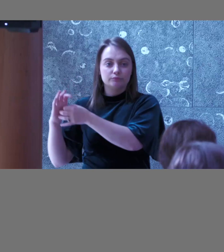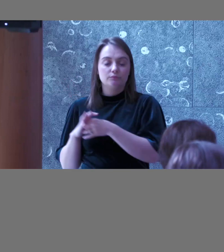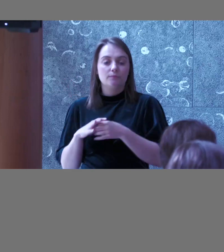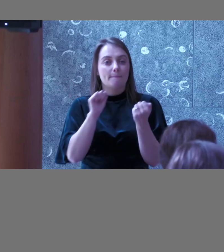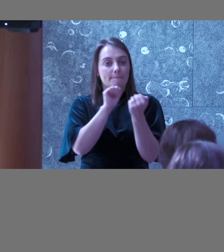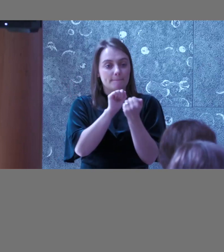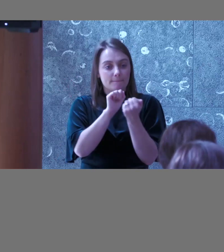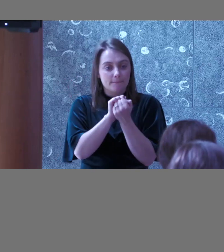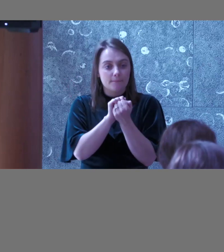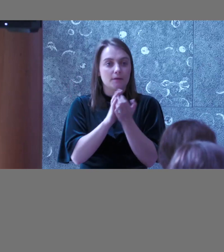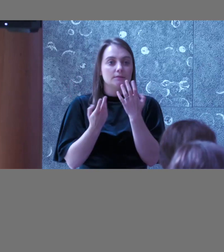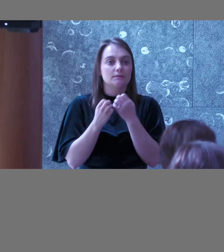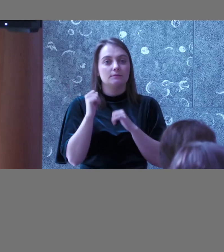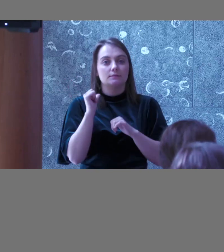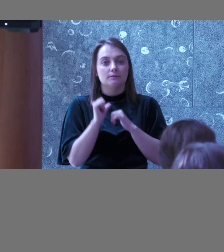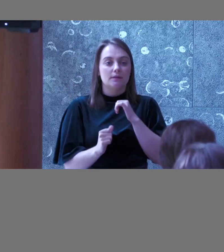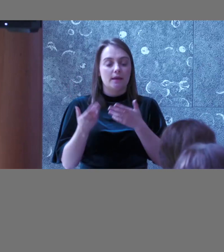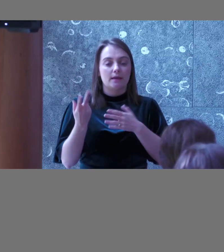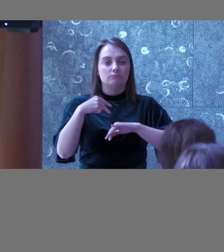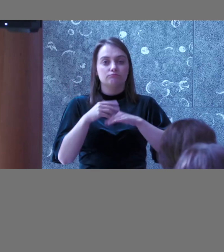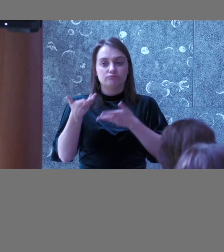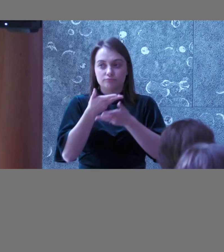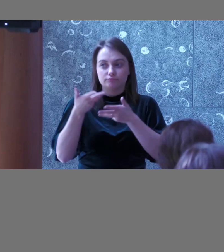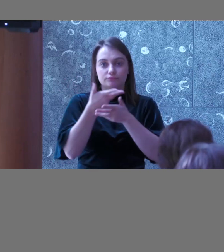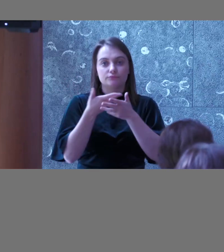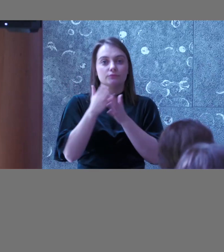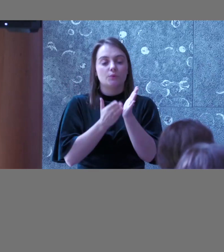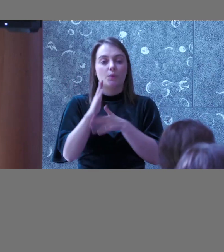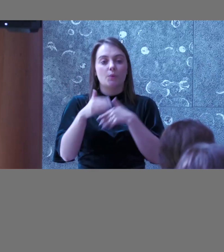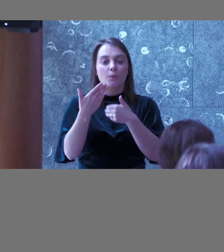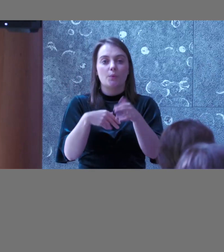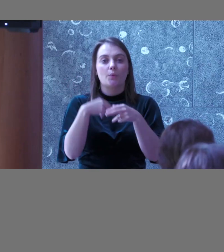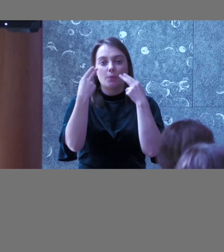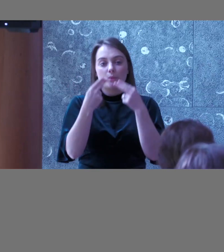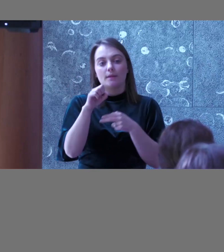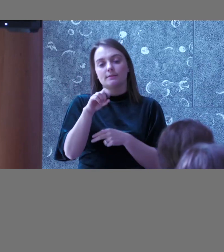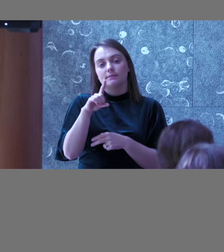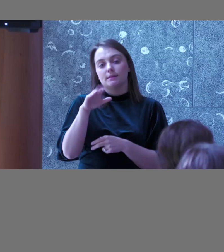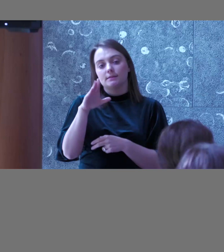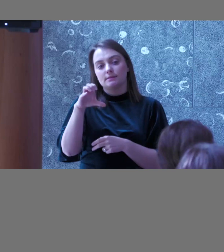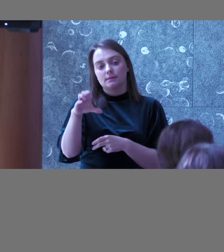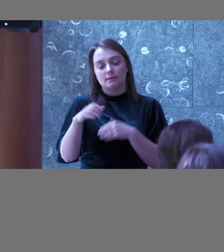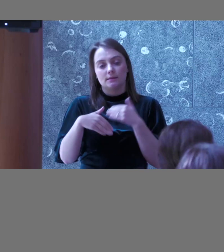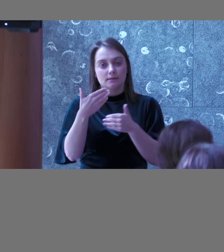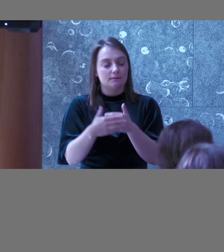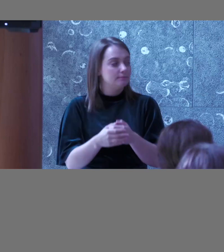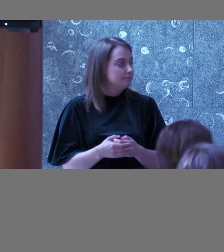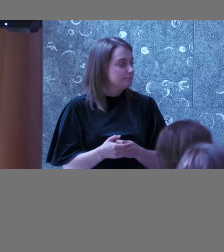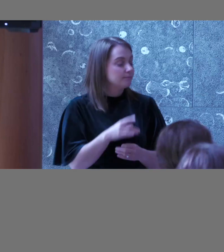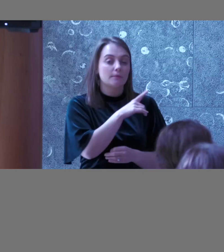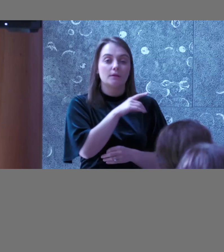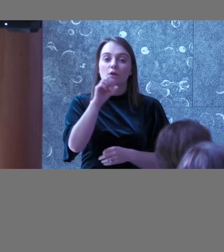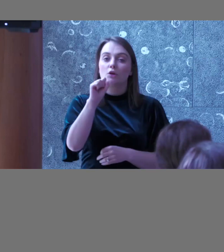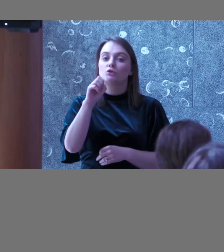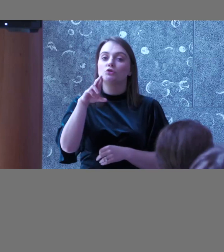daily stand-ups and you know going through the normal SDLC cycle and I think just to play on that